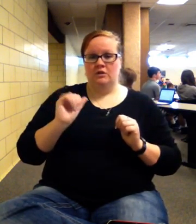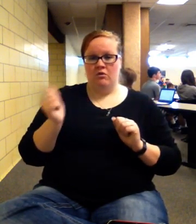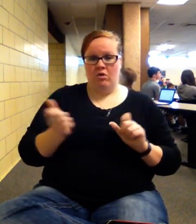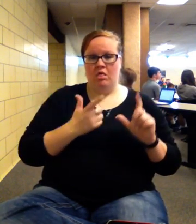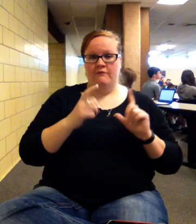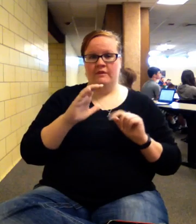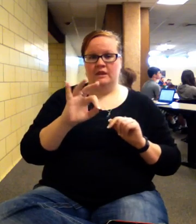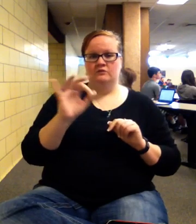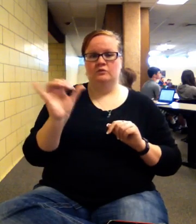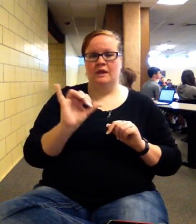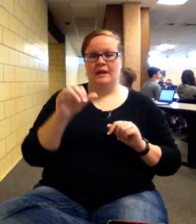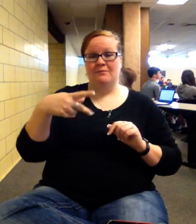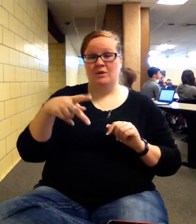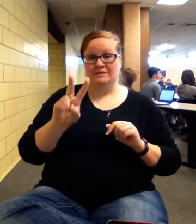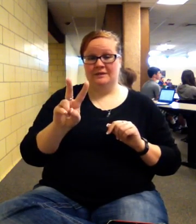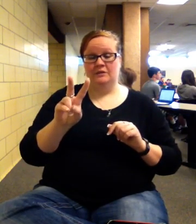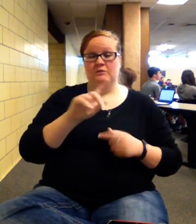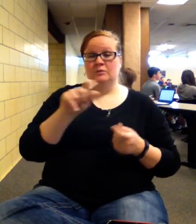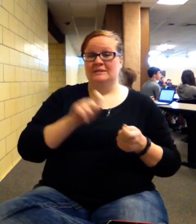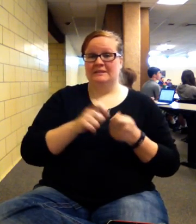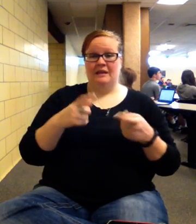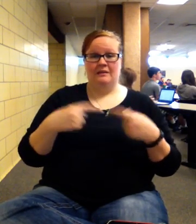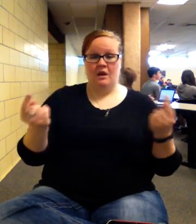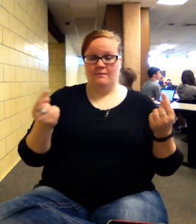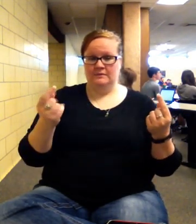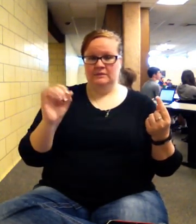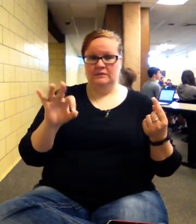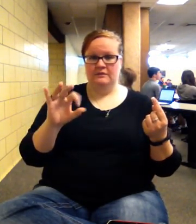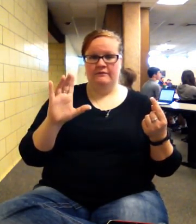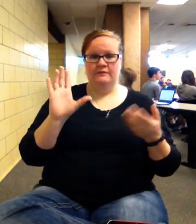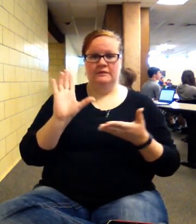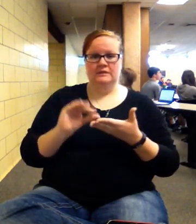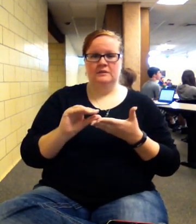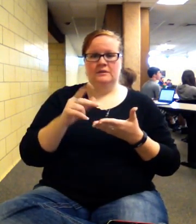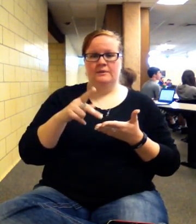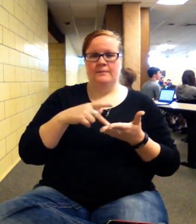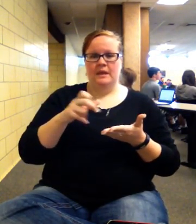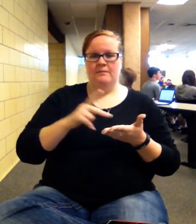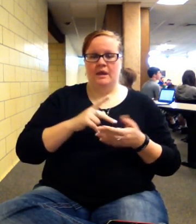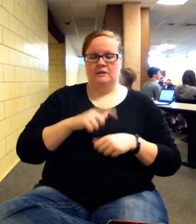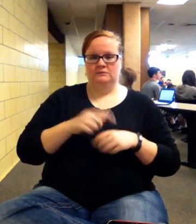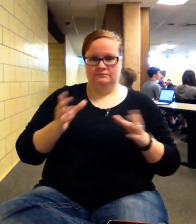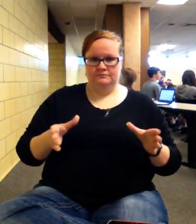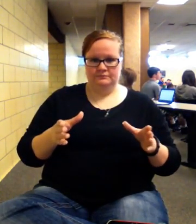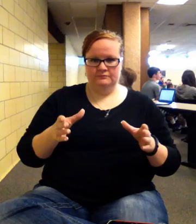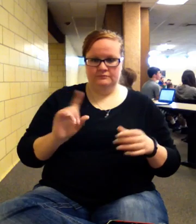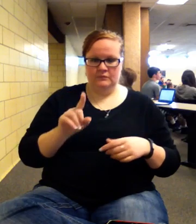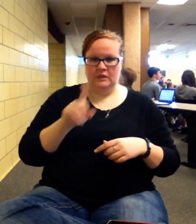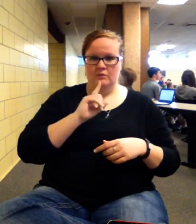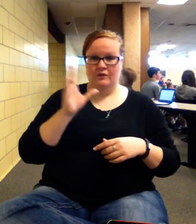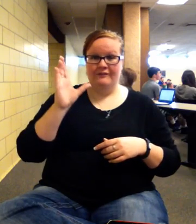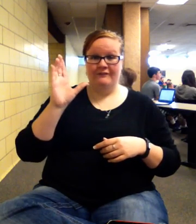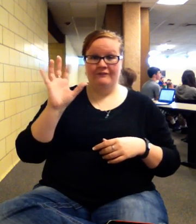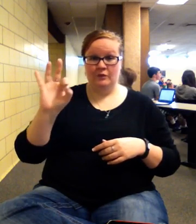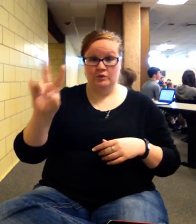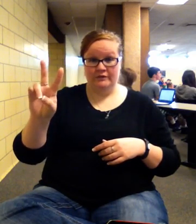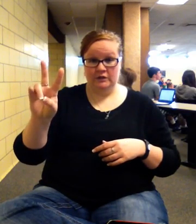a present value, so exactly opposite of discounted payback period where they were a future value. So now instead of having